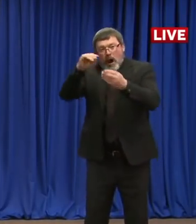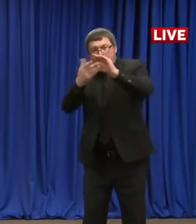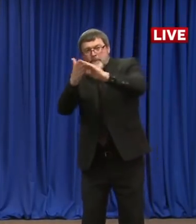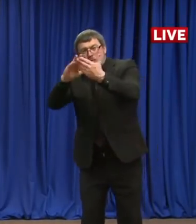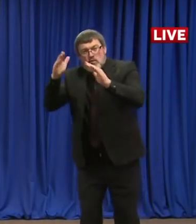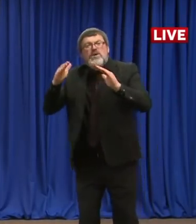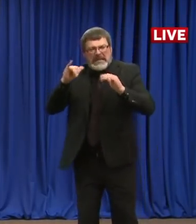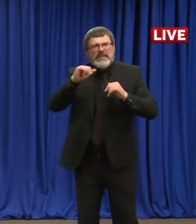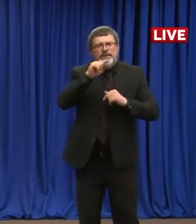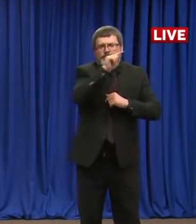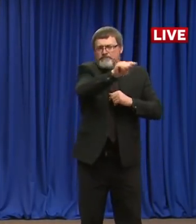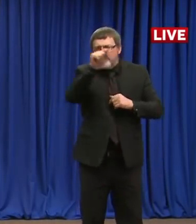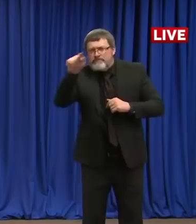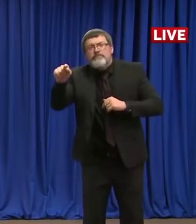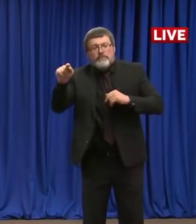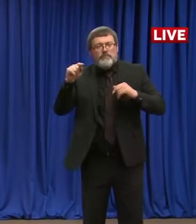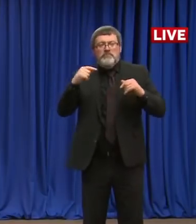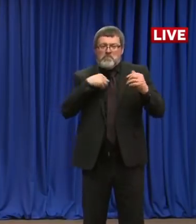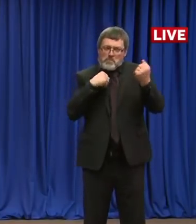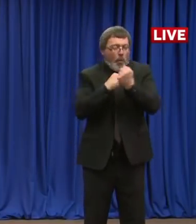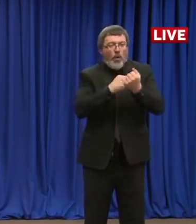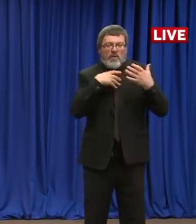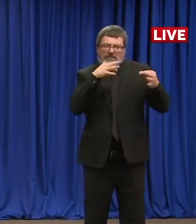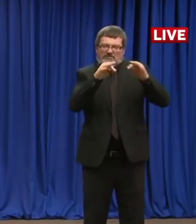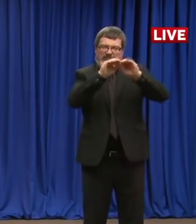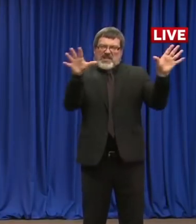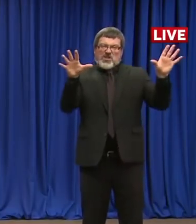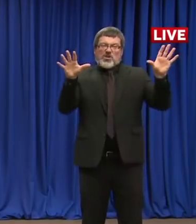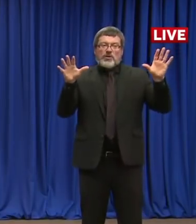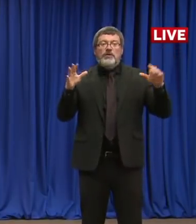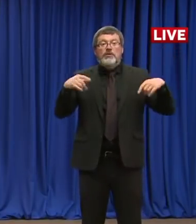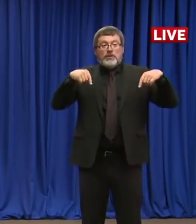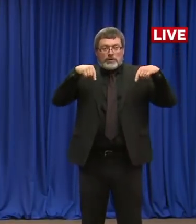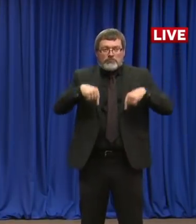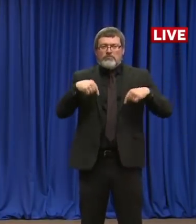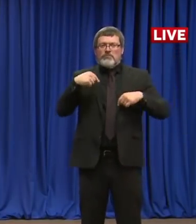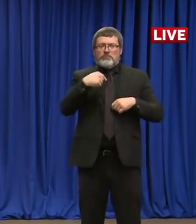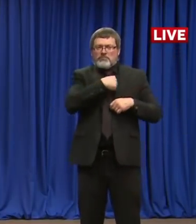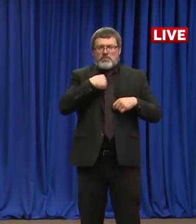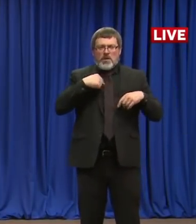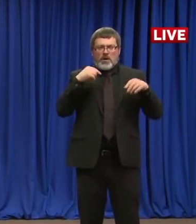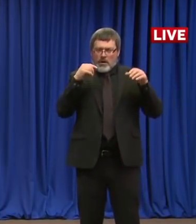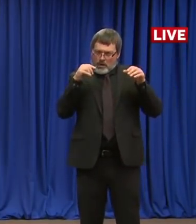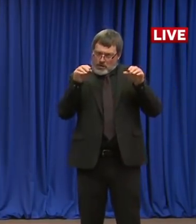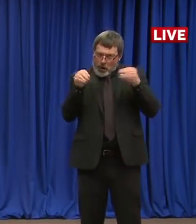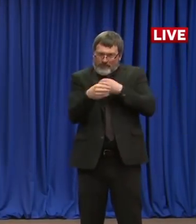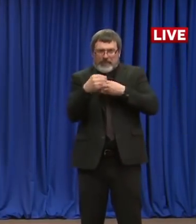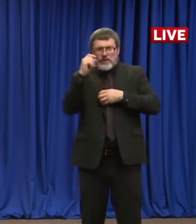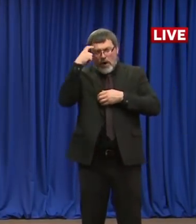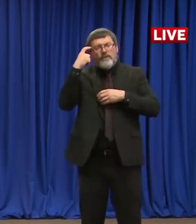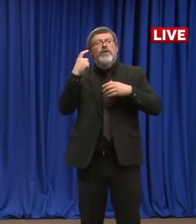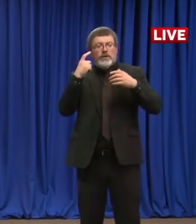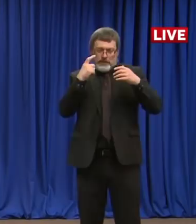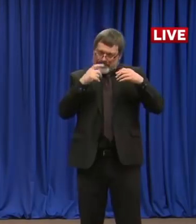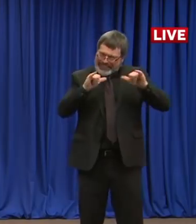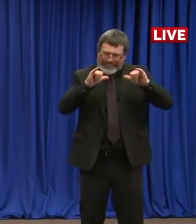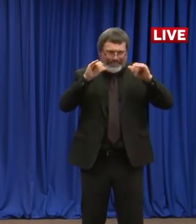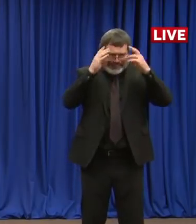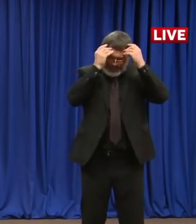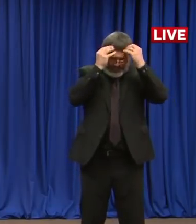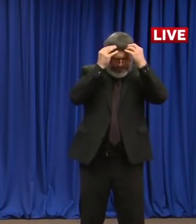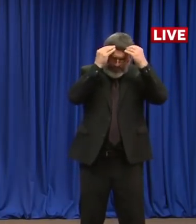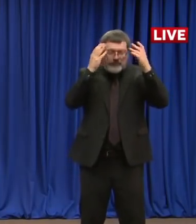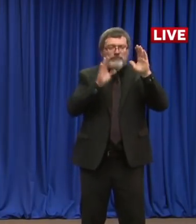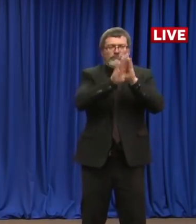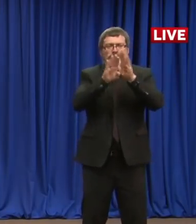way to go, but we challenge ourselves. We keep trying to find innovative ways to do it New Hampshire's way, to do it a little different than some of the other states are doing it,